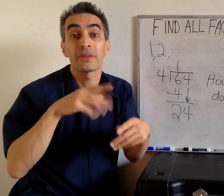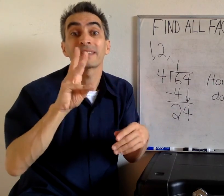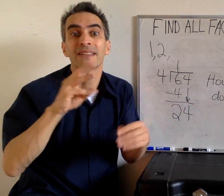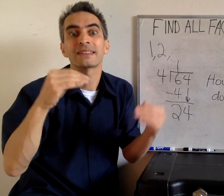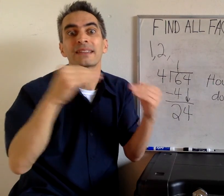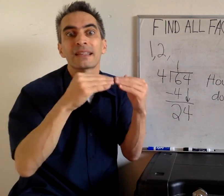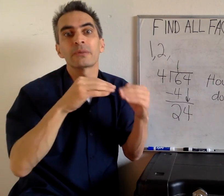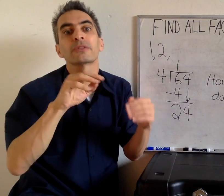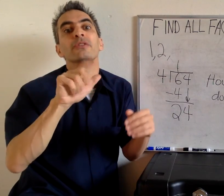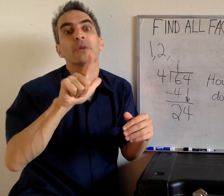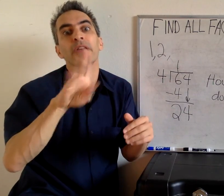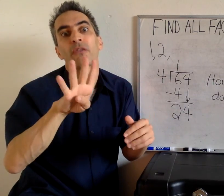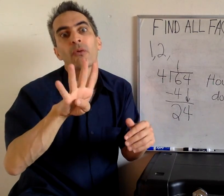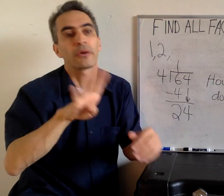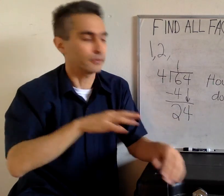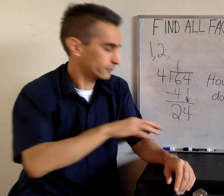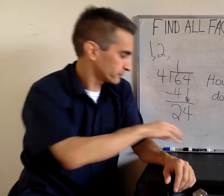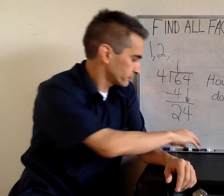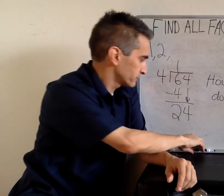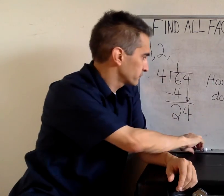4 times 6 equals 24.